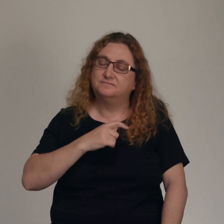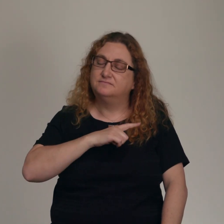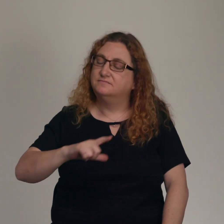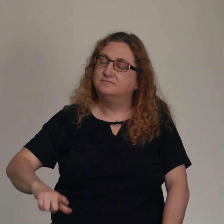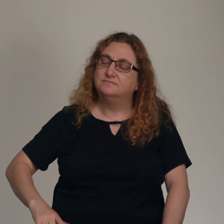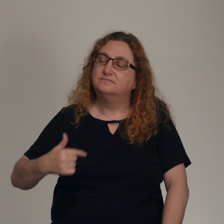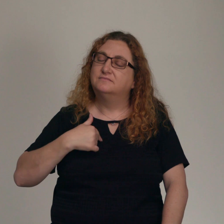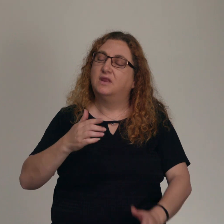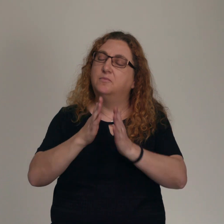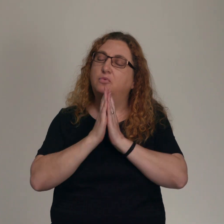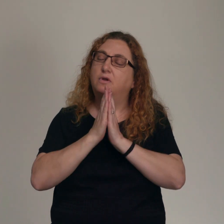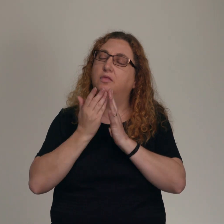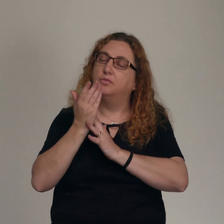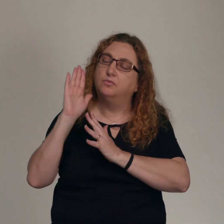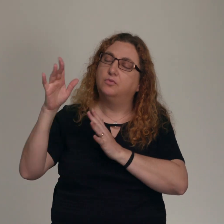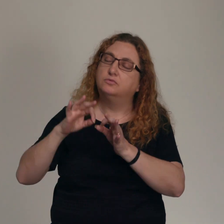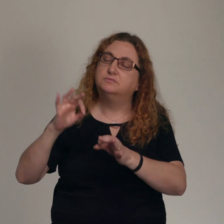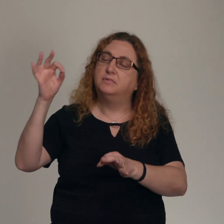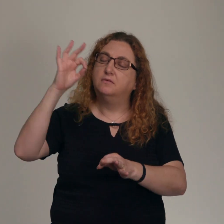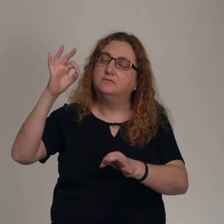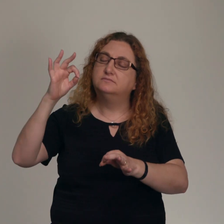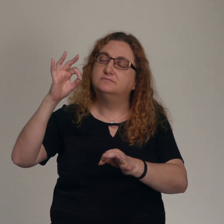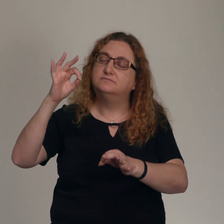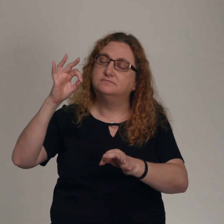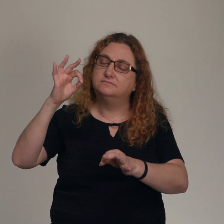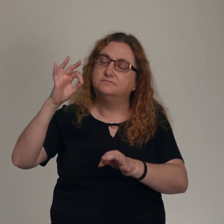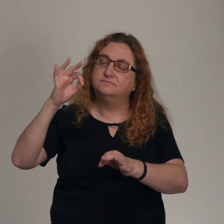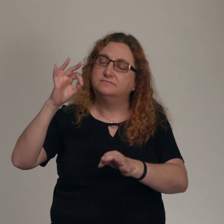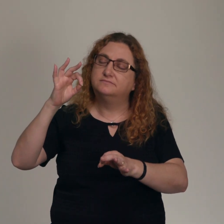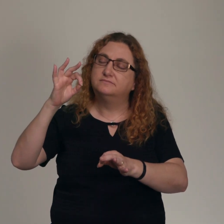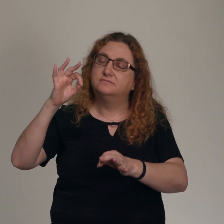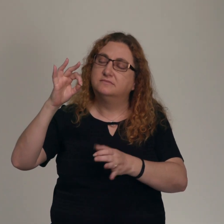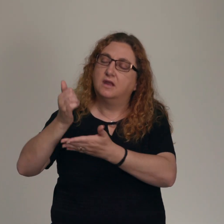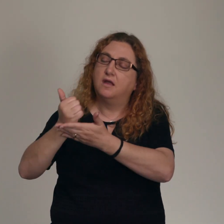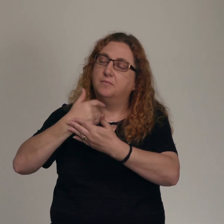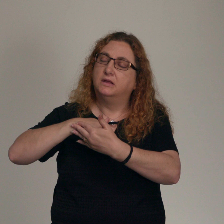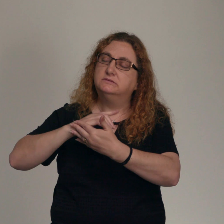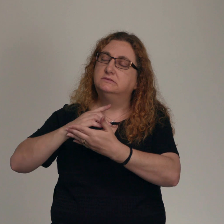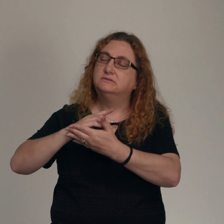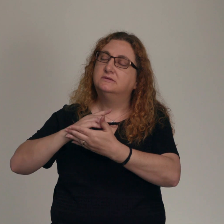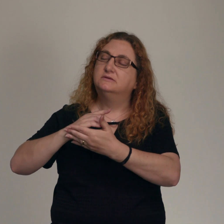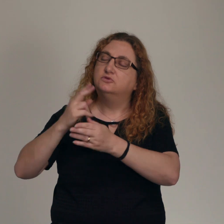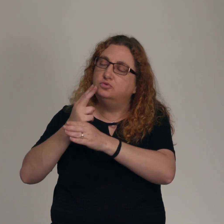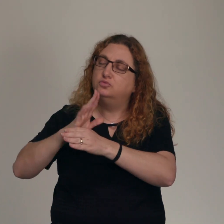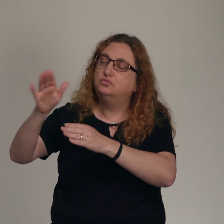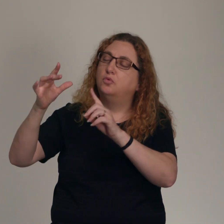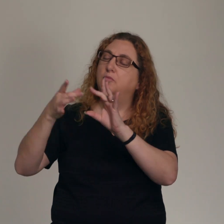by your spirit, help us to be the kind of people who don't just hear your word but become the kind of people who actually live